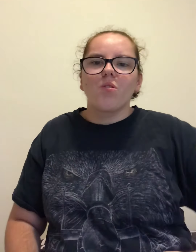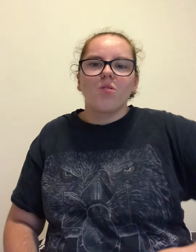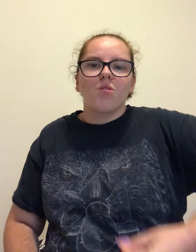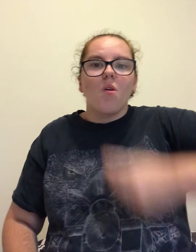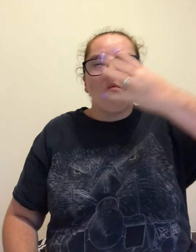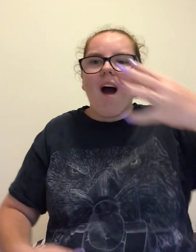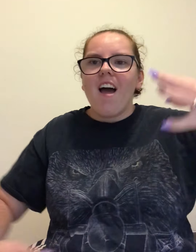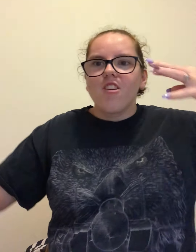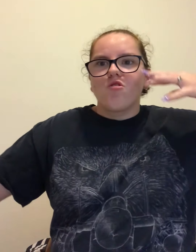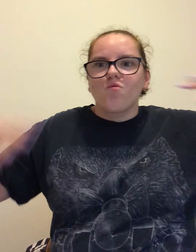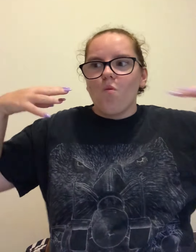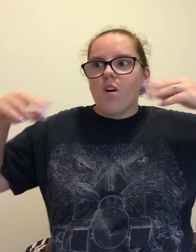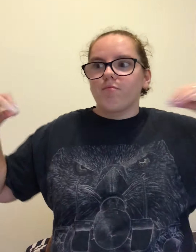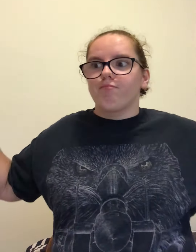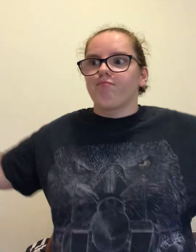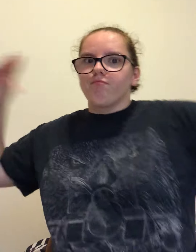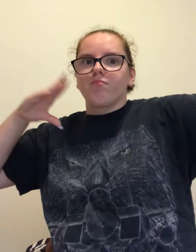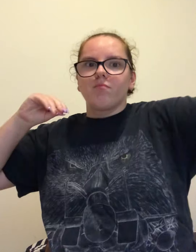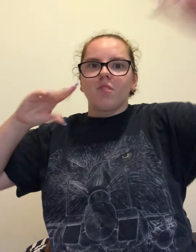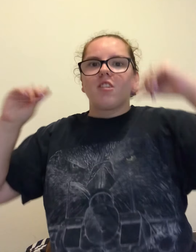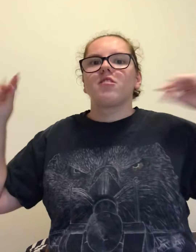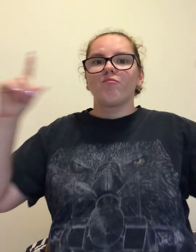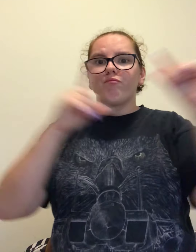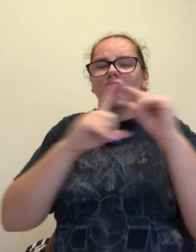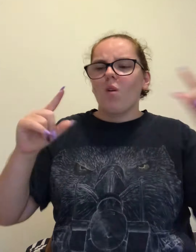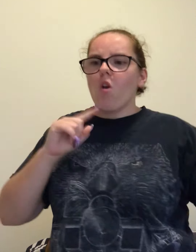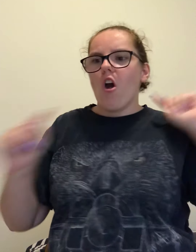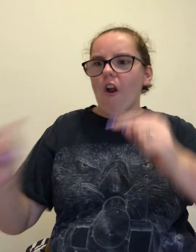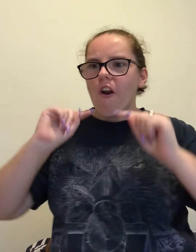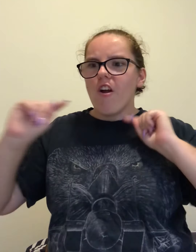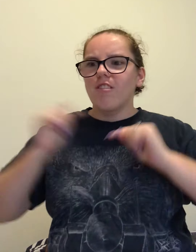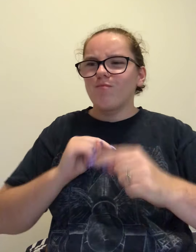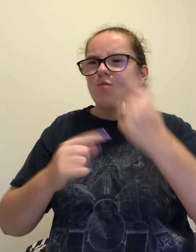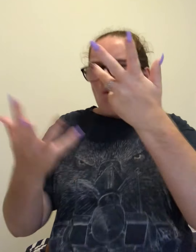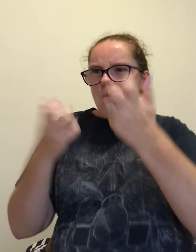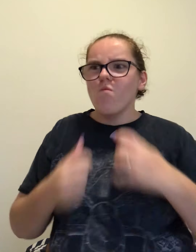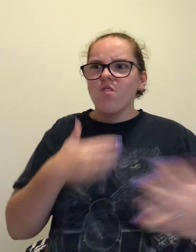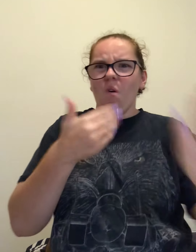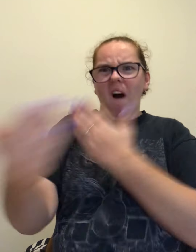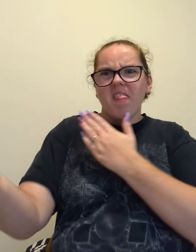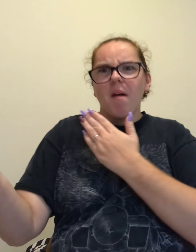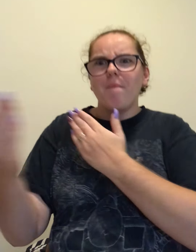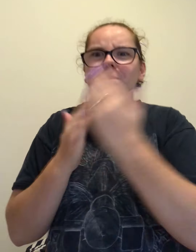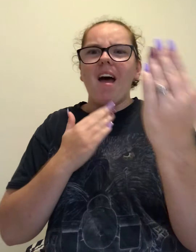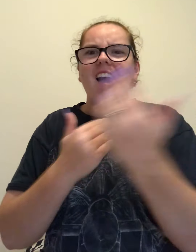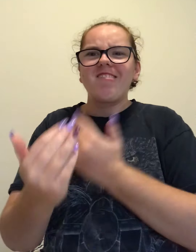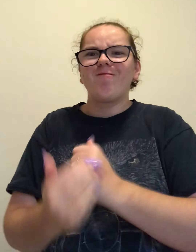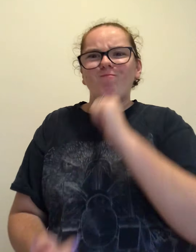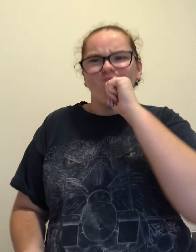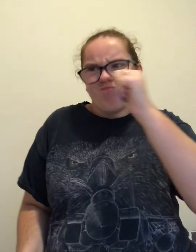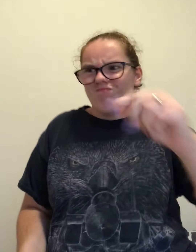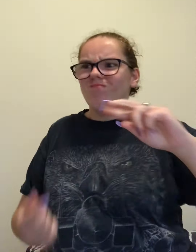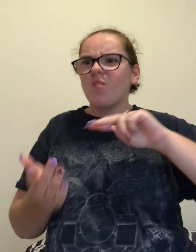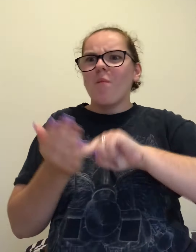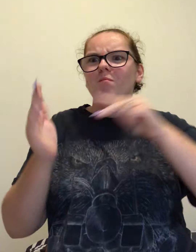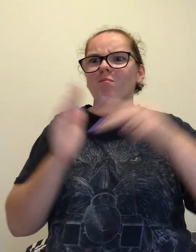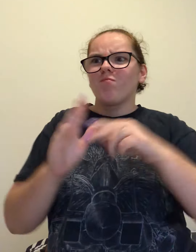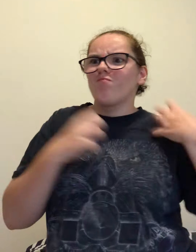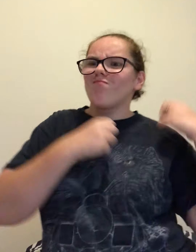through the wide noise Words only hurt when you let them matter Don't need them